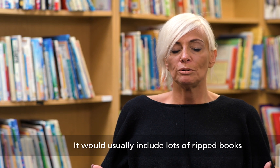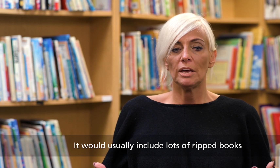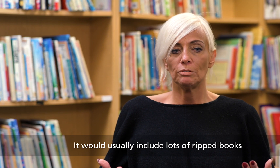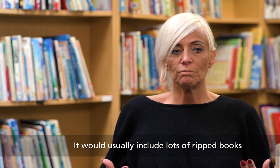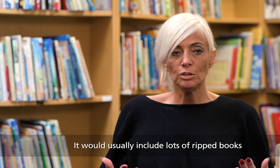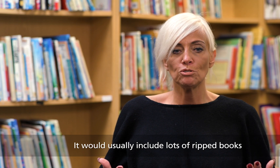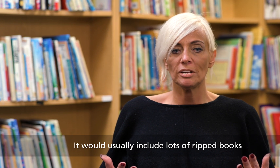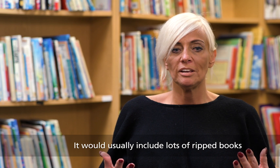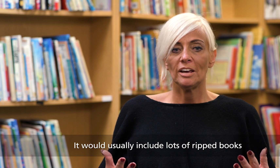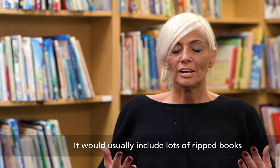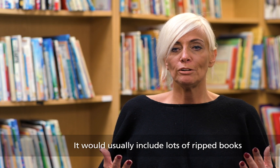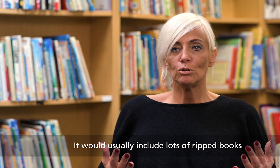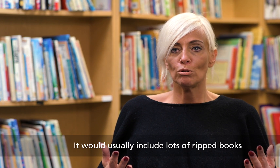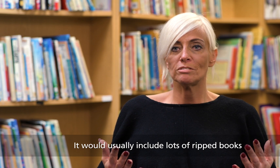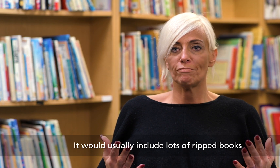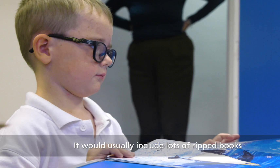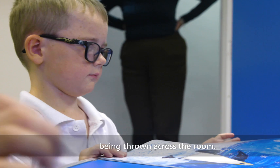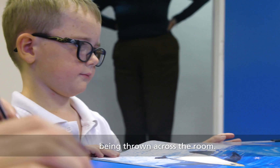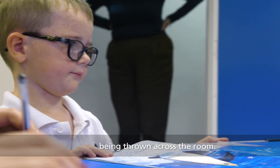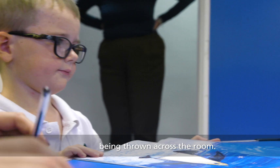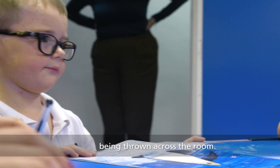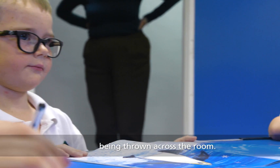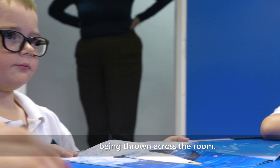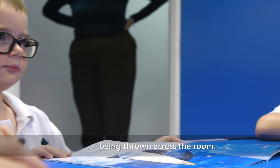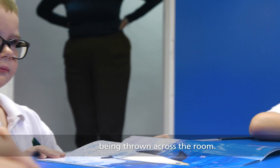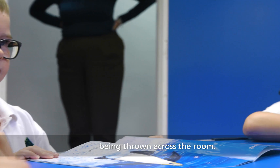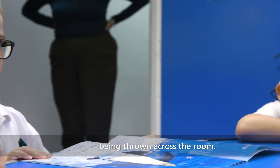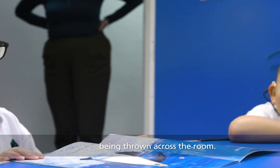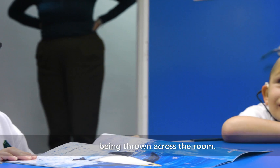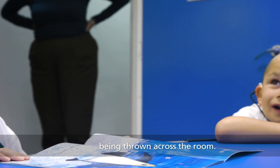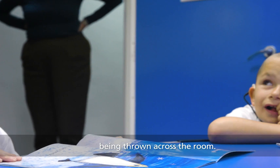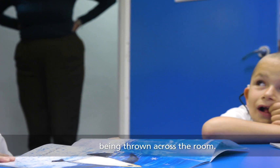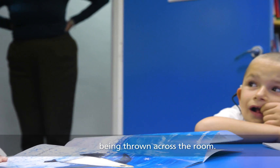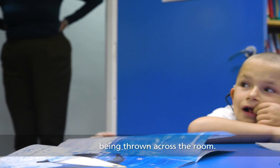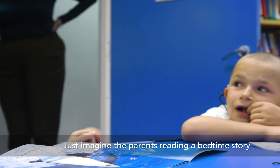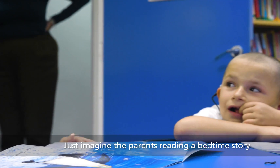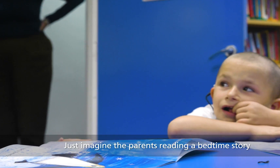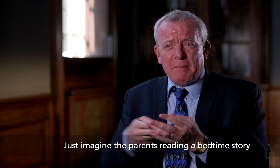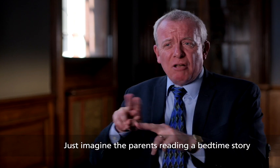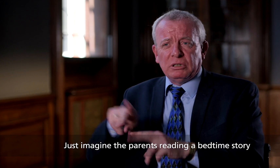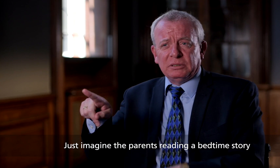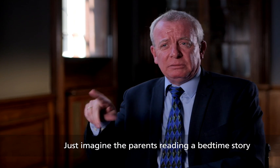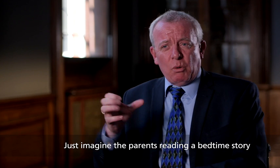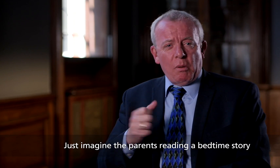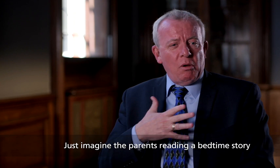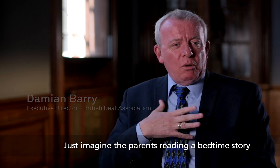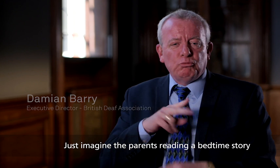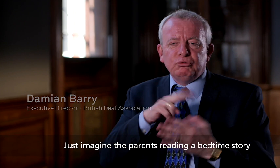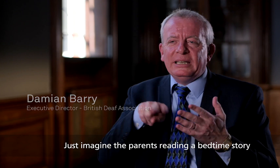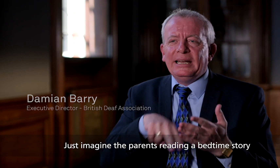would usually include lots of ripped books being thrown across the room. Just imagine the parents reading a bedtime